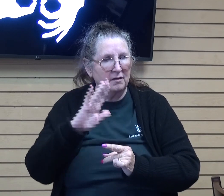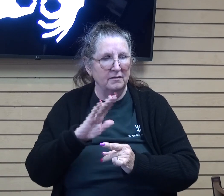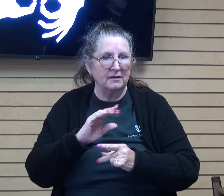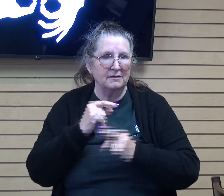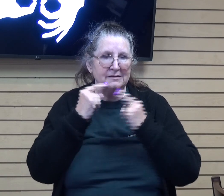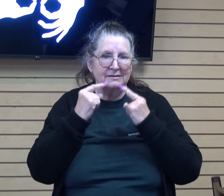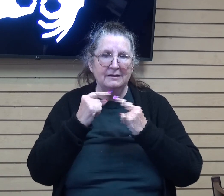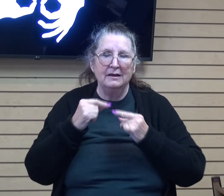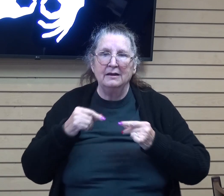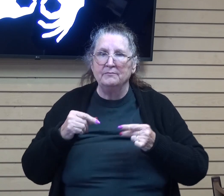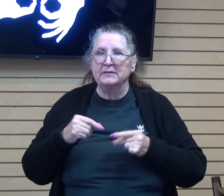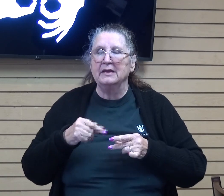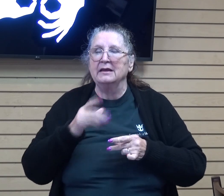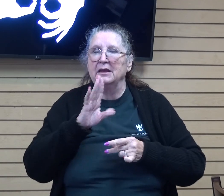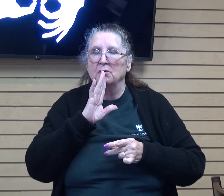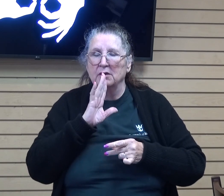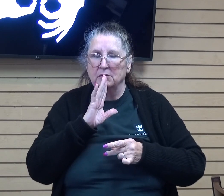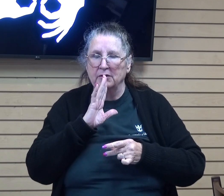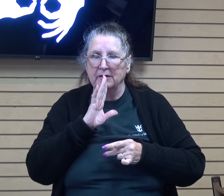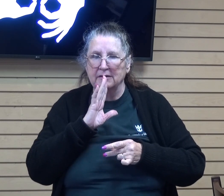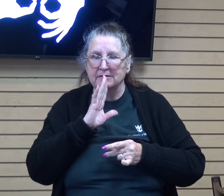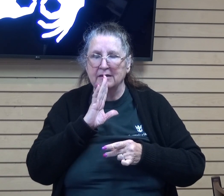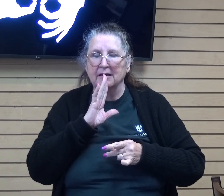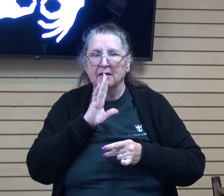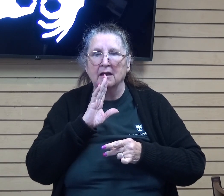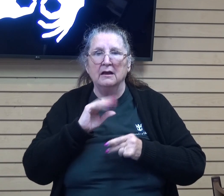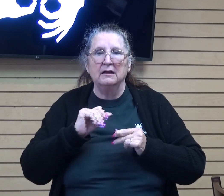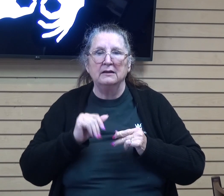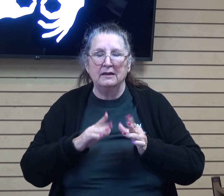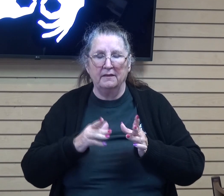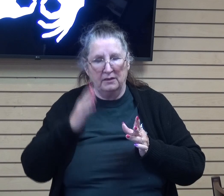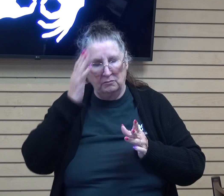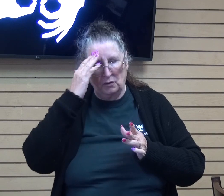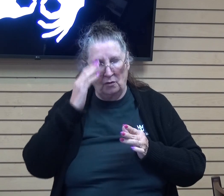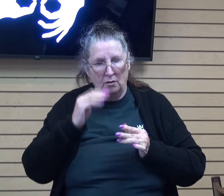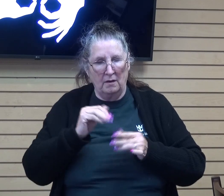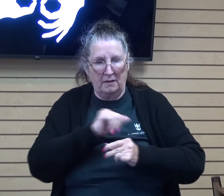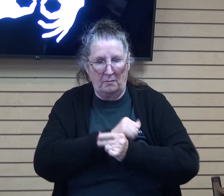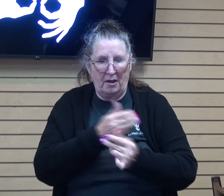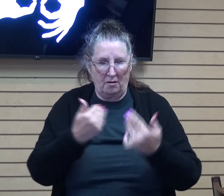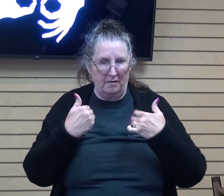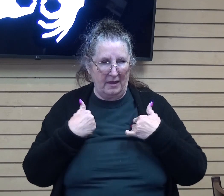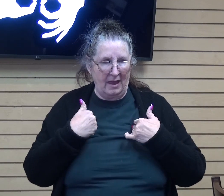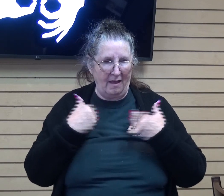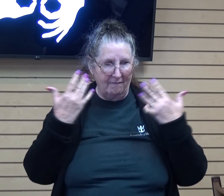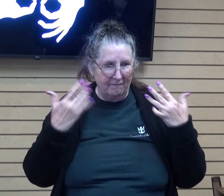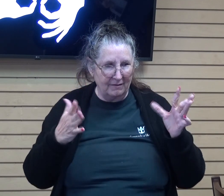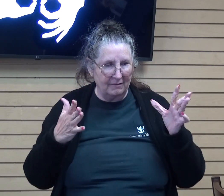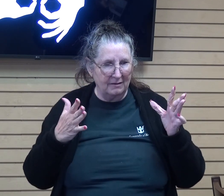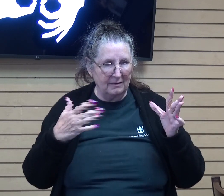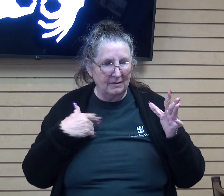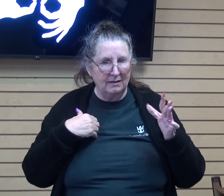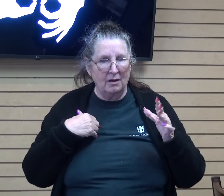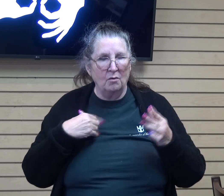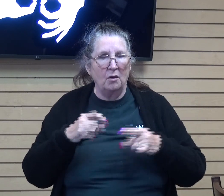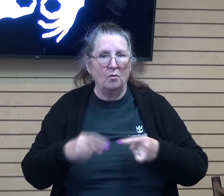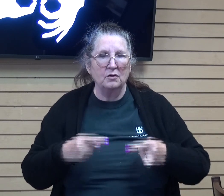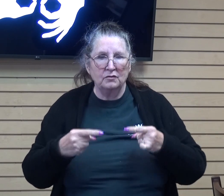had the power of the resurrected christ so whatever we're struggling with is infinitesimal compared to the power it took